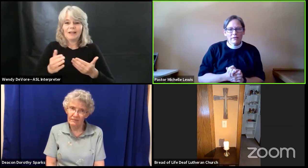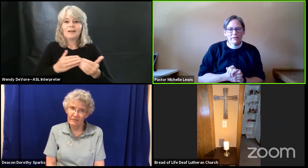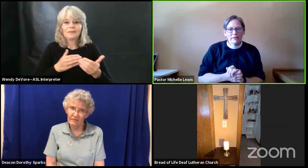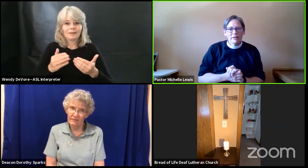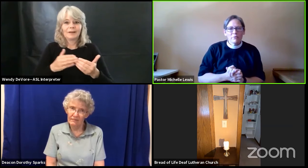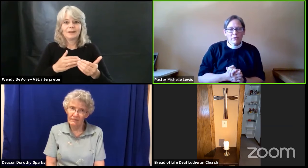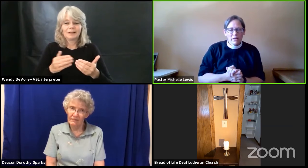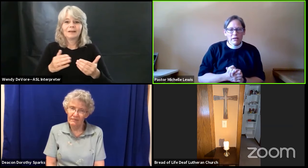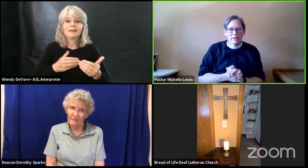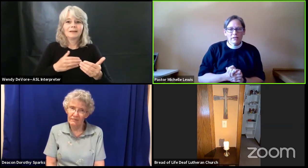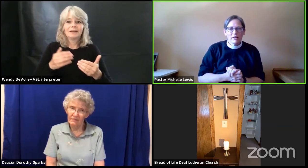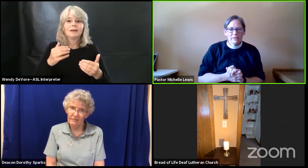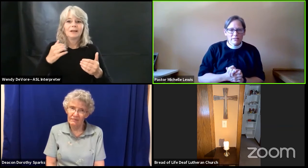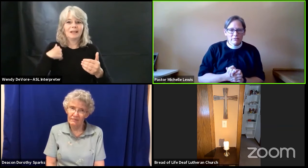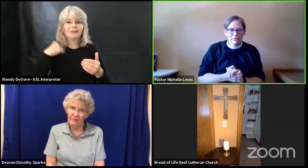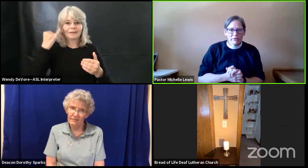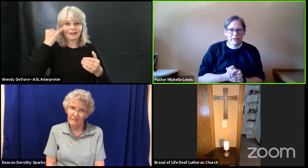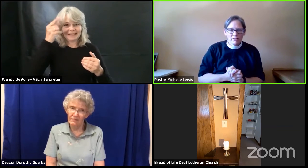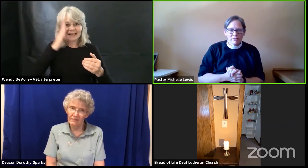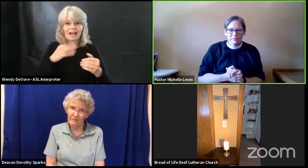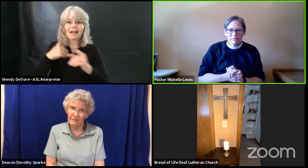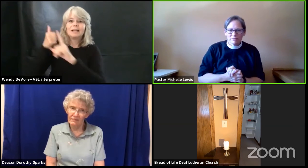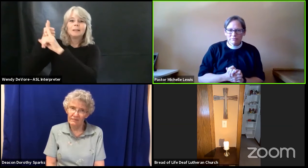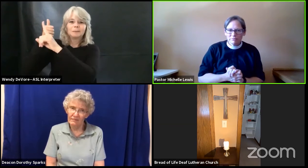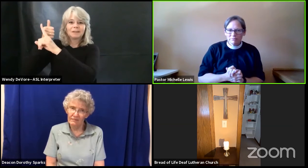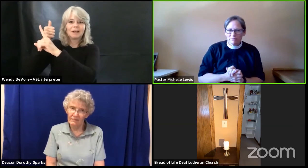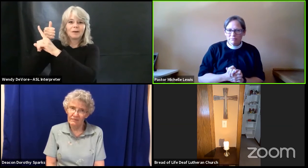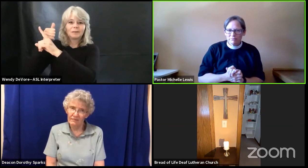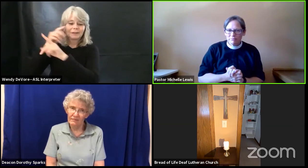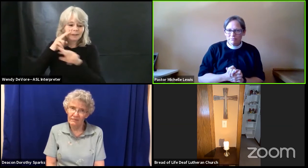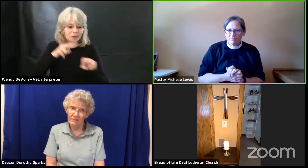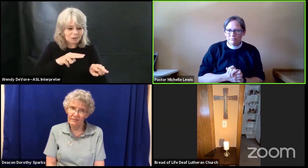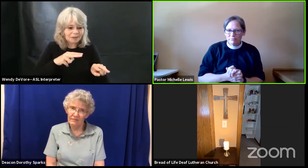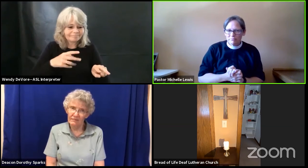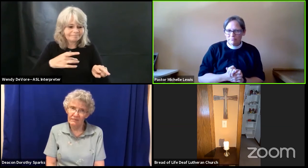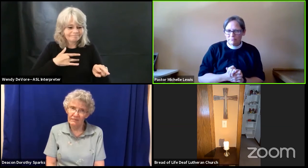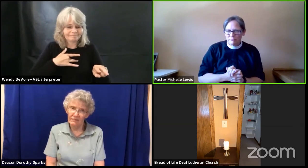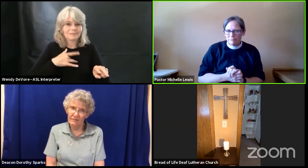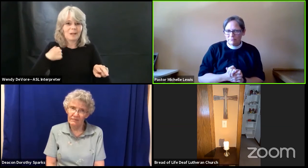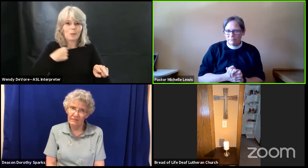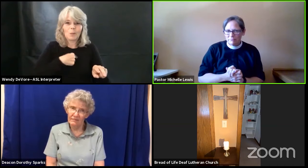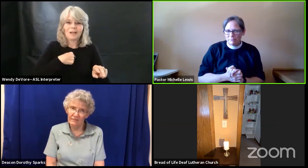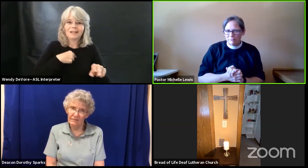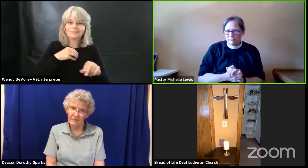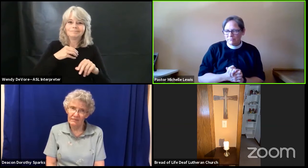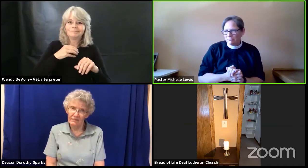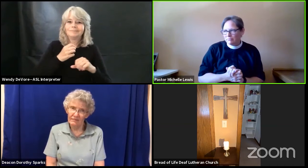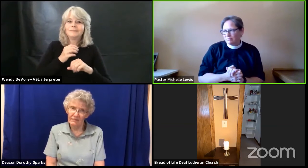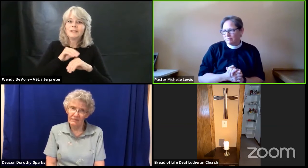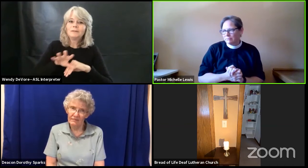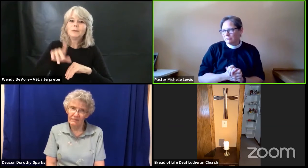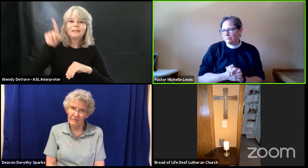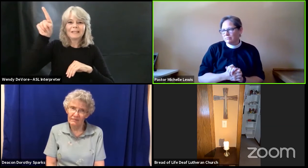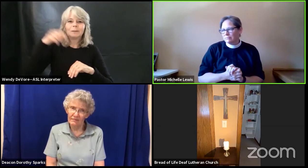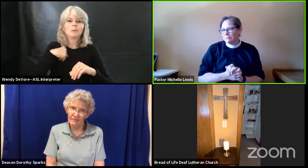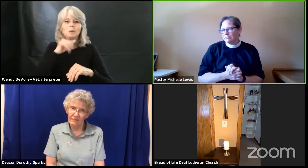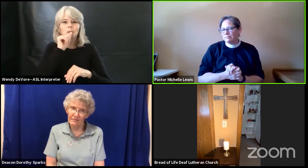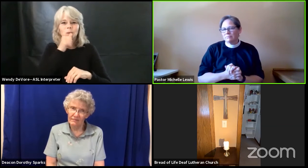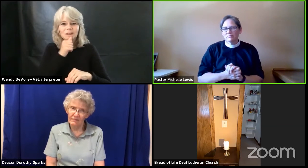pain and suffering. God chooses to